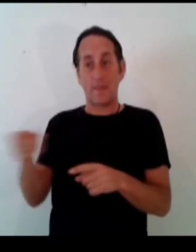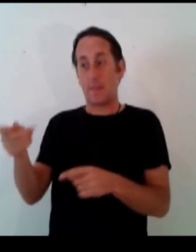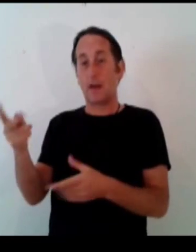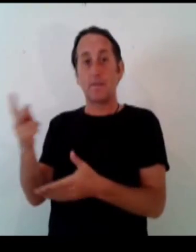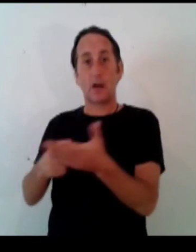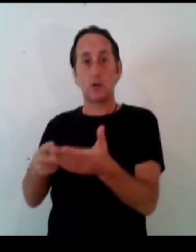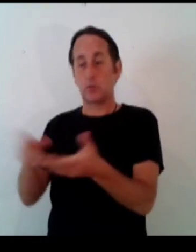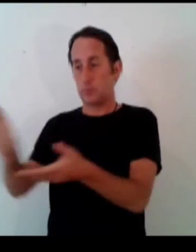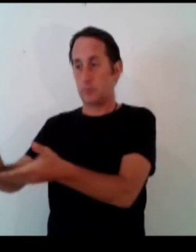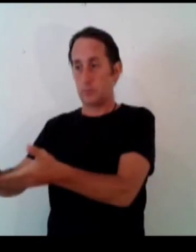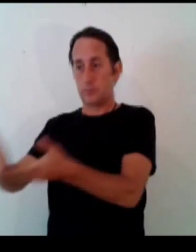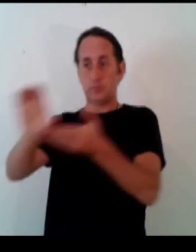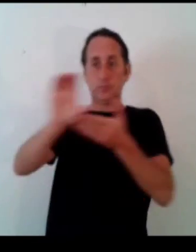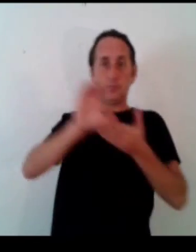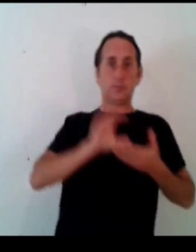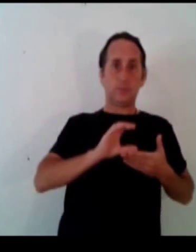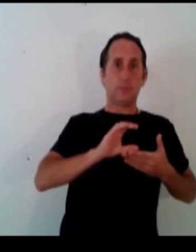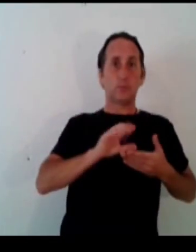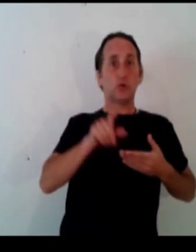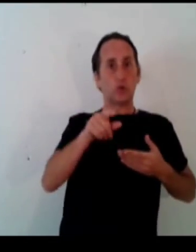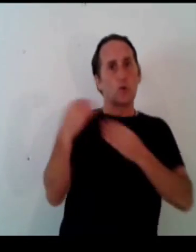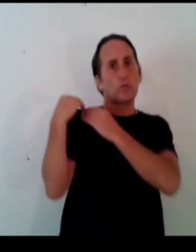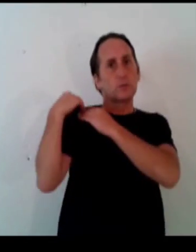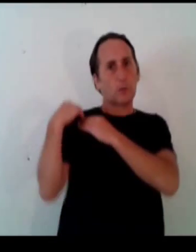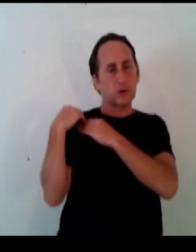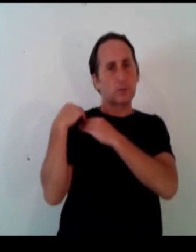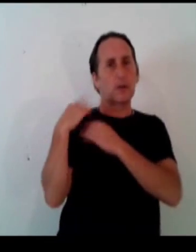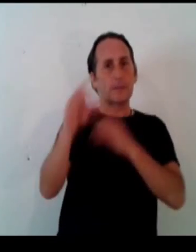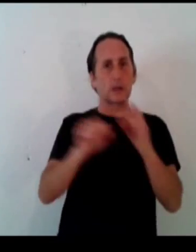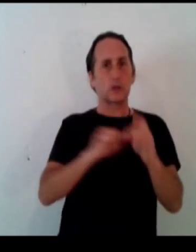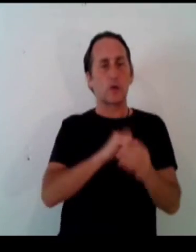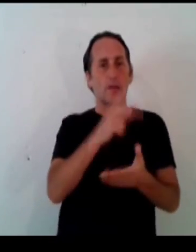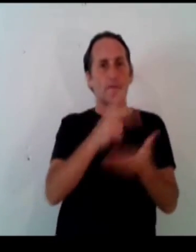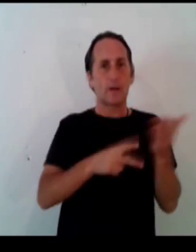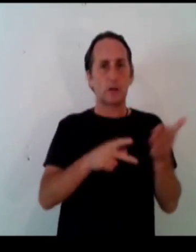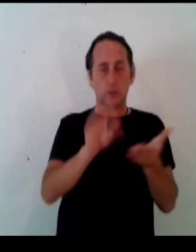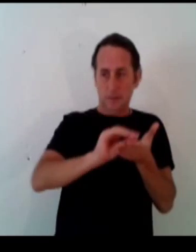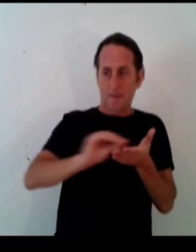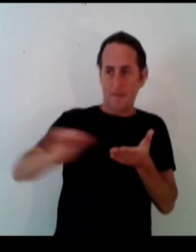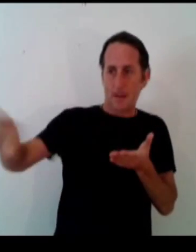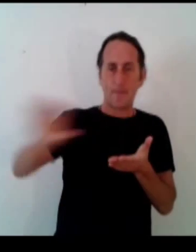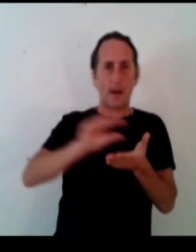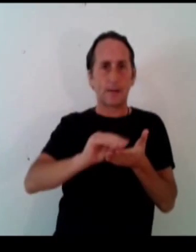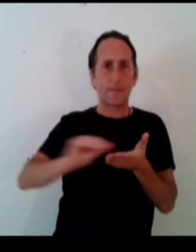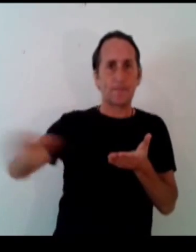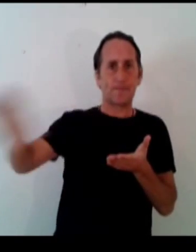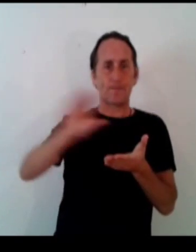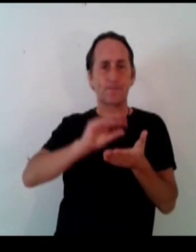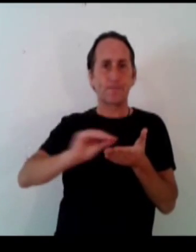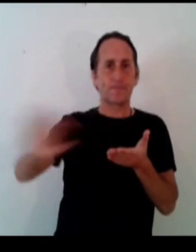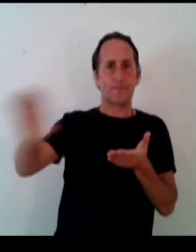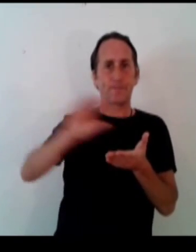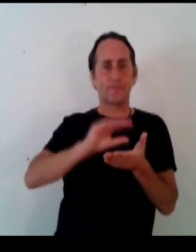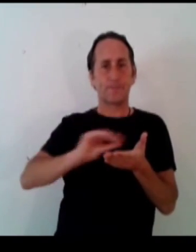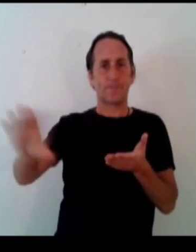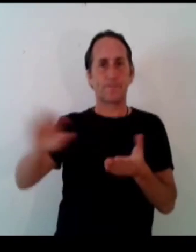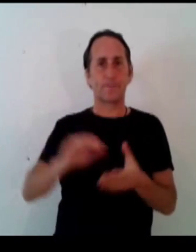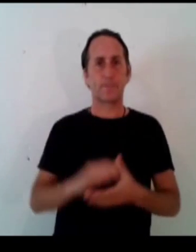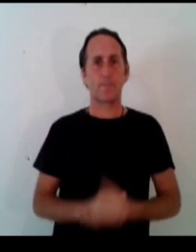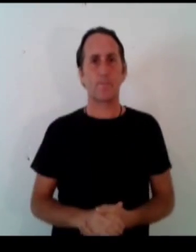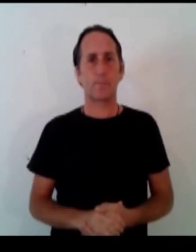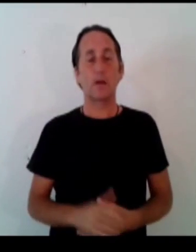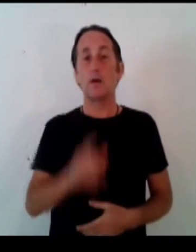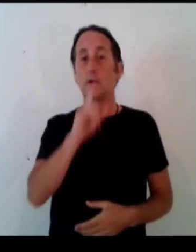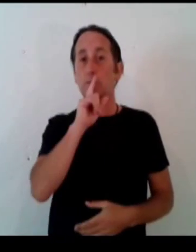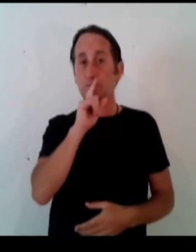value is then entrusted to you and you're responsible to make sure that the value of that principle